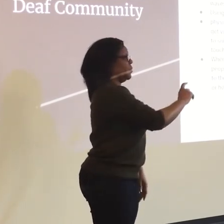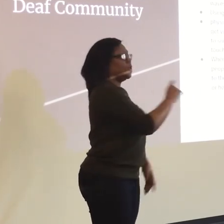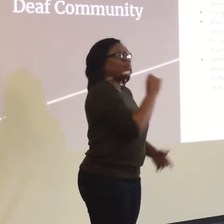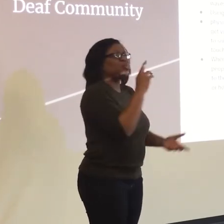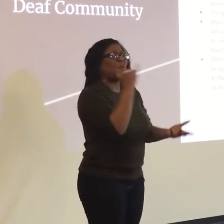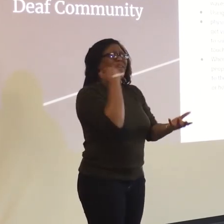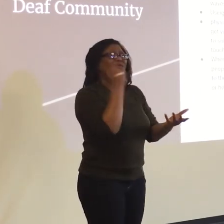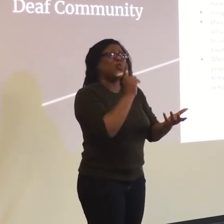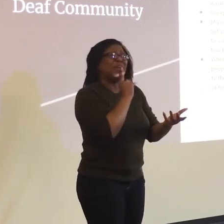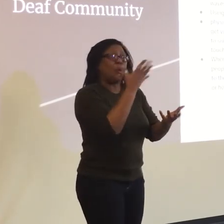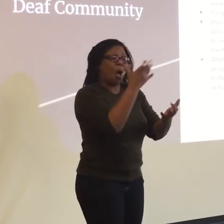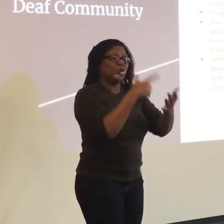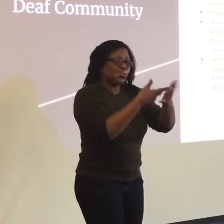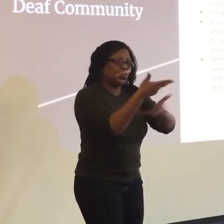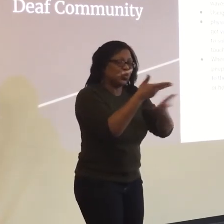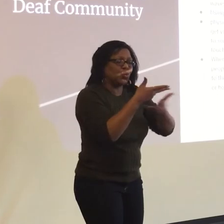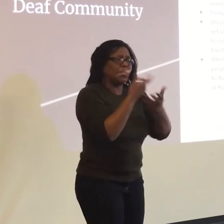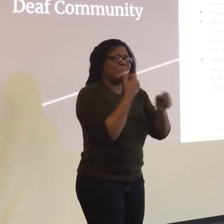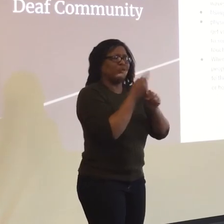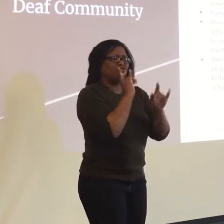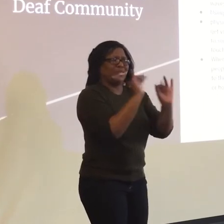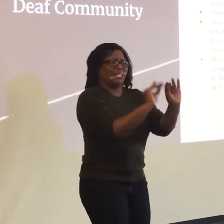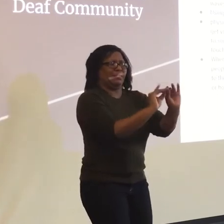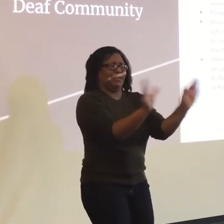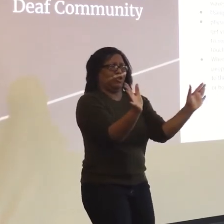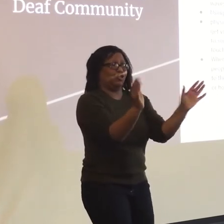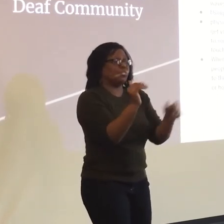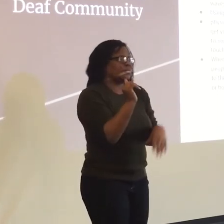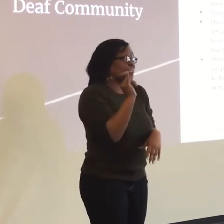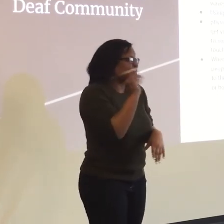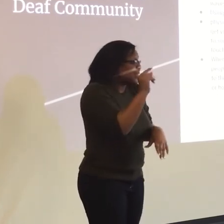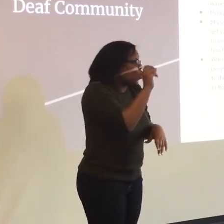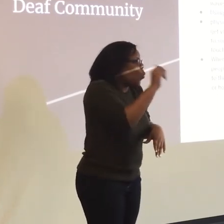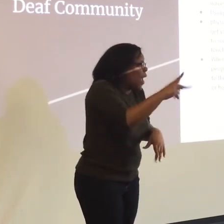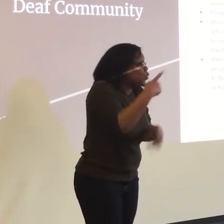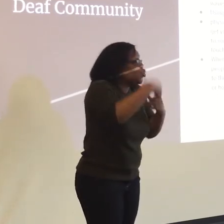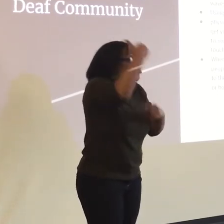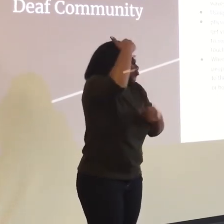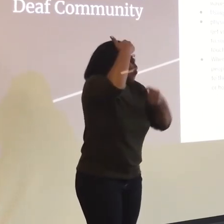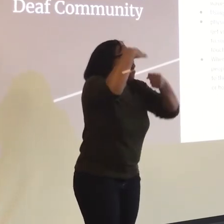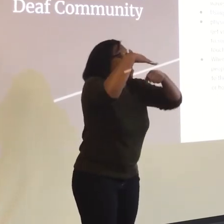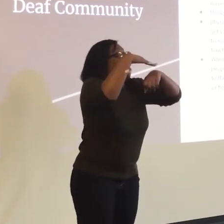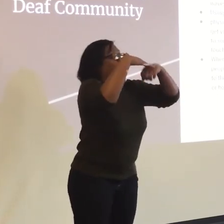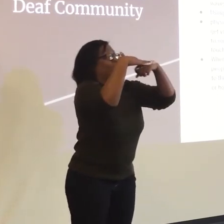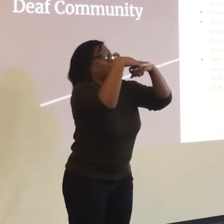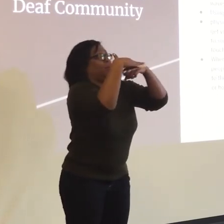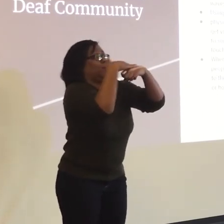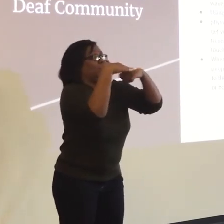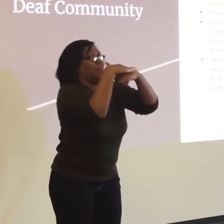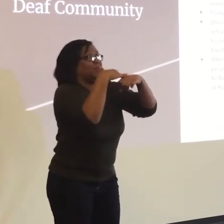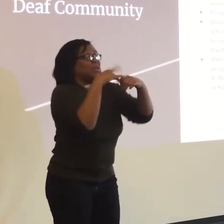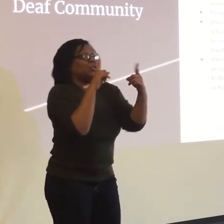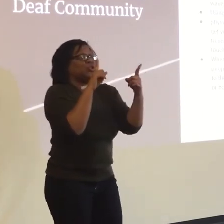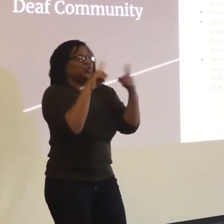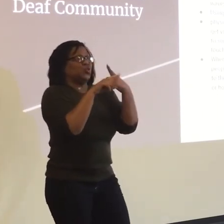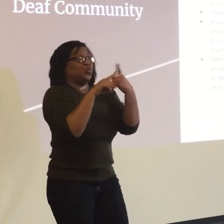us. That hurts too. So connection is really important. It's okay to know basic